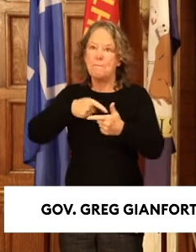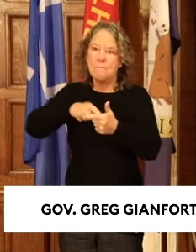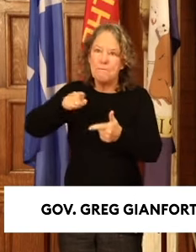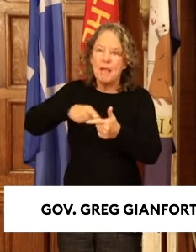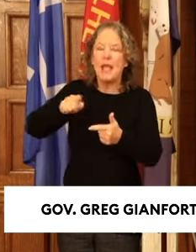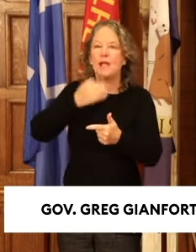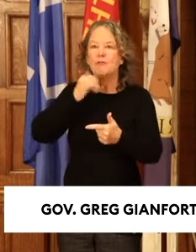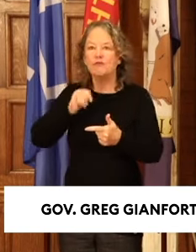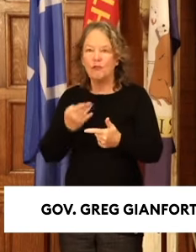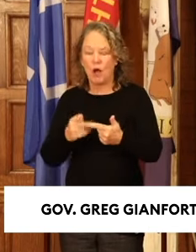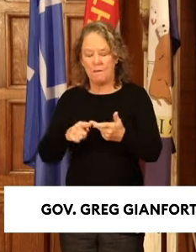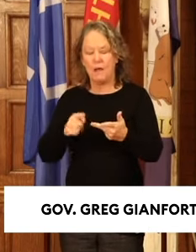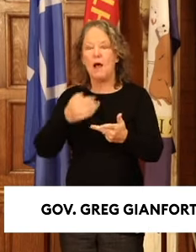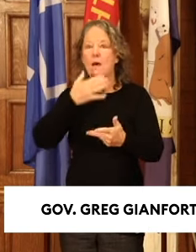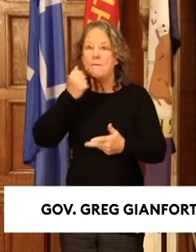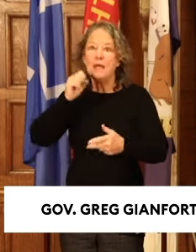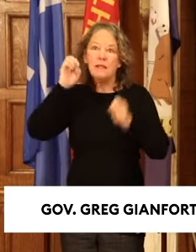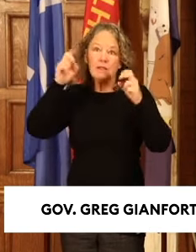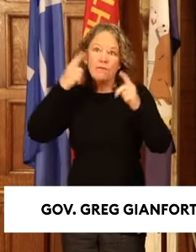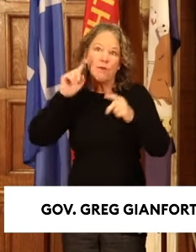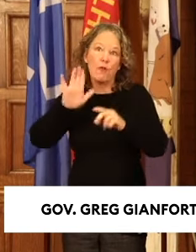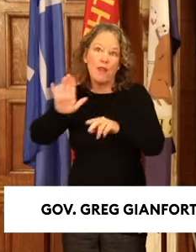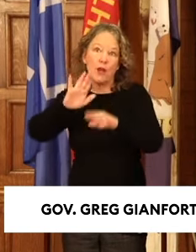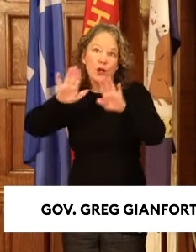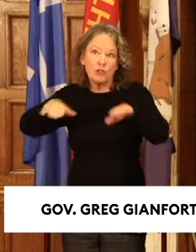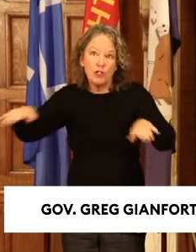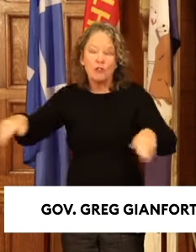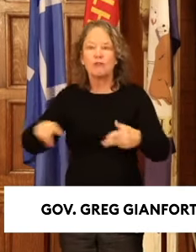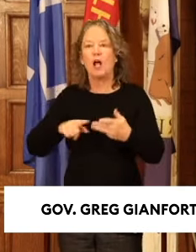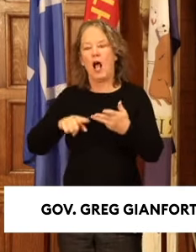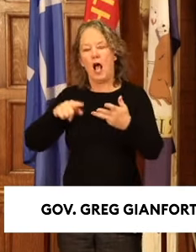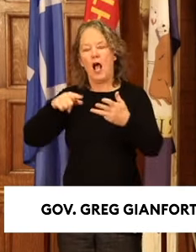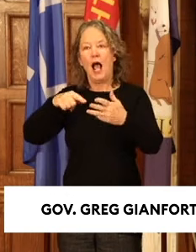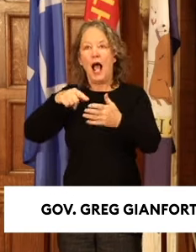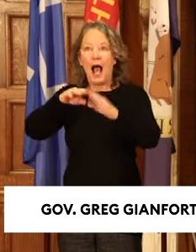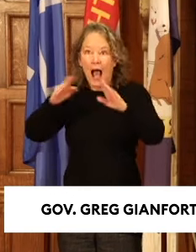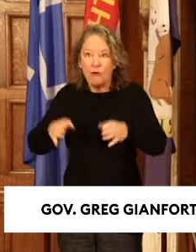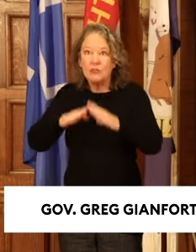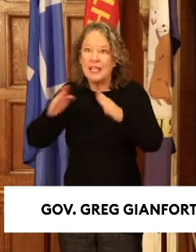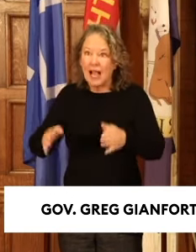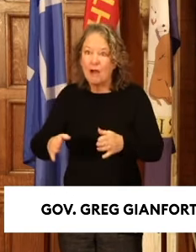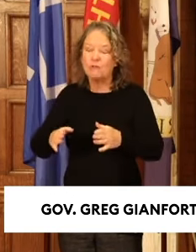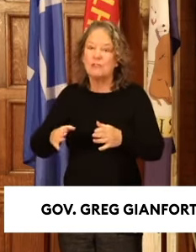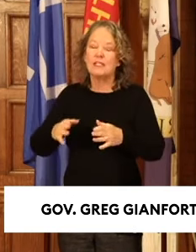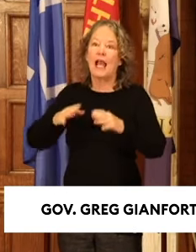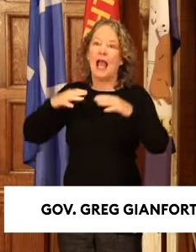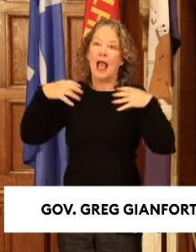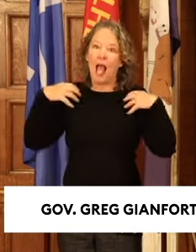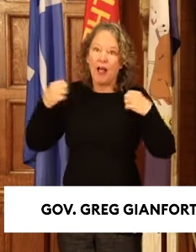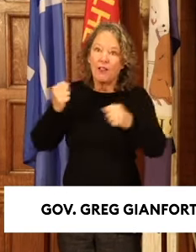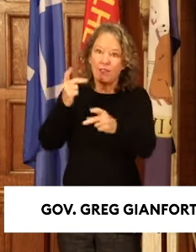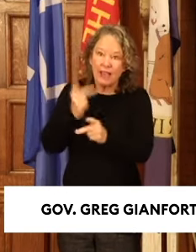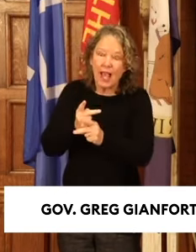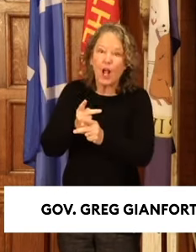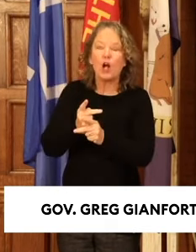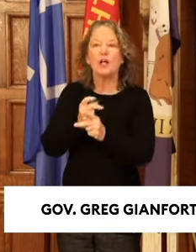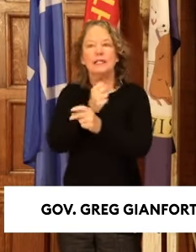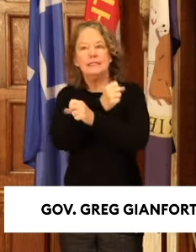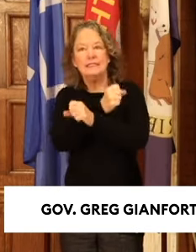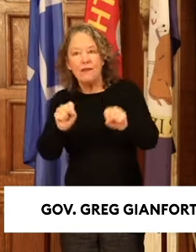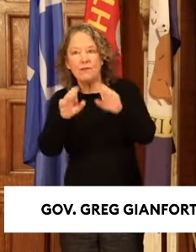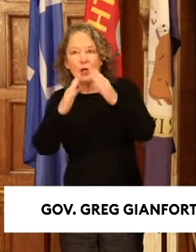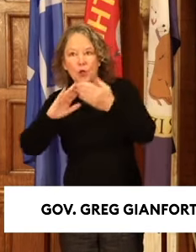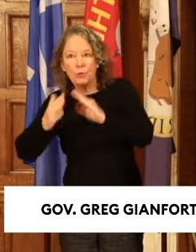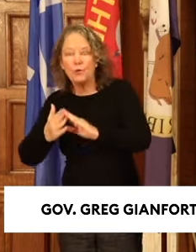education possible for their kids, affordable, accessible, high-quality health care, safe communities,